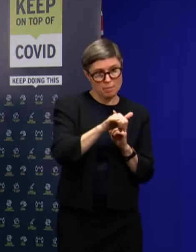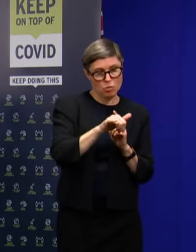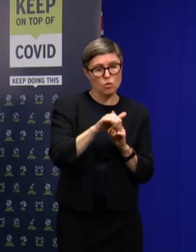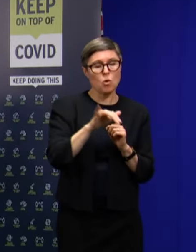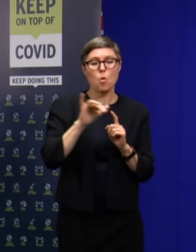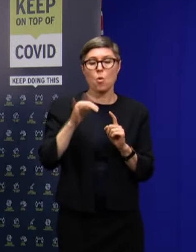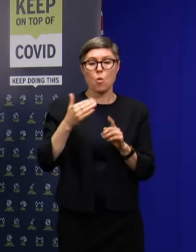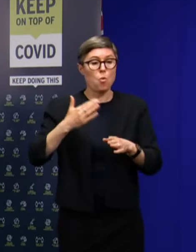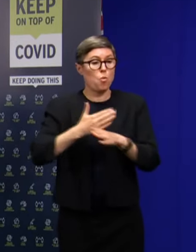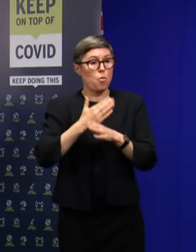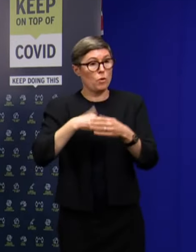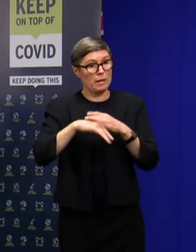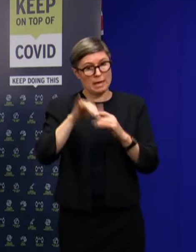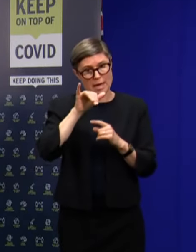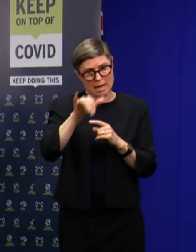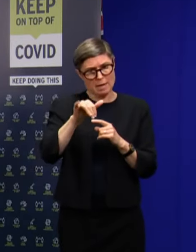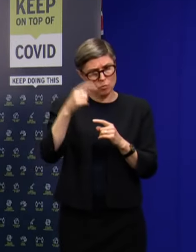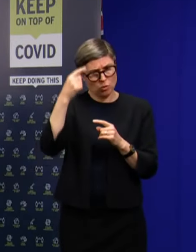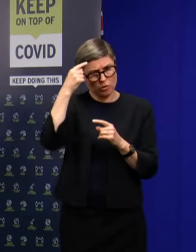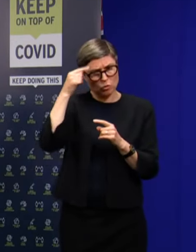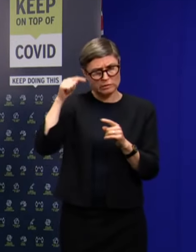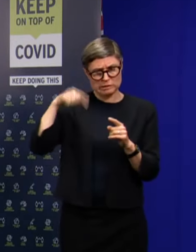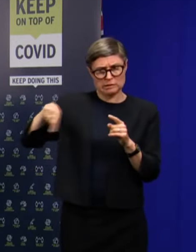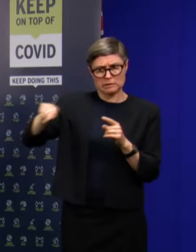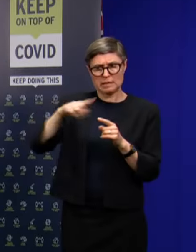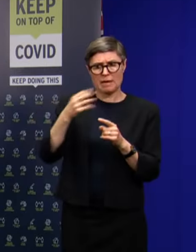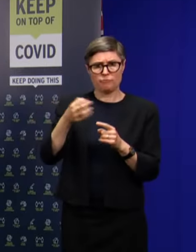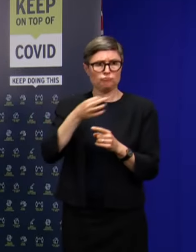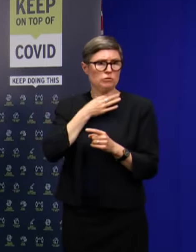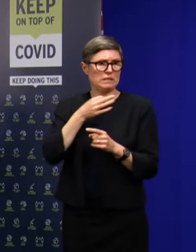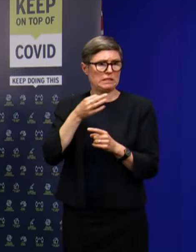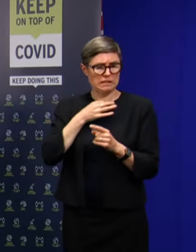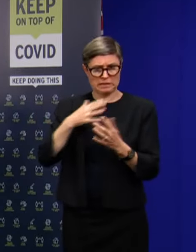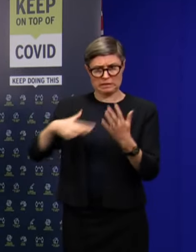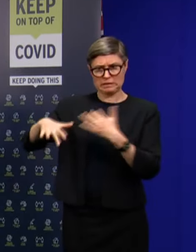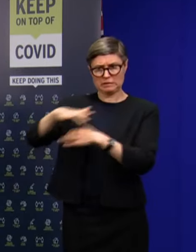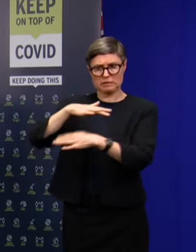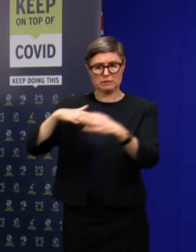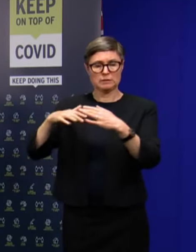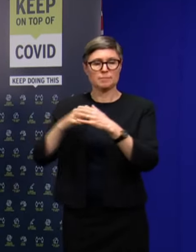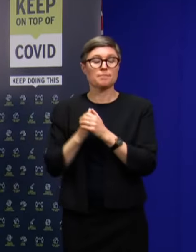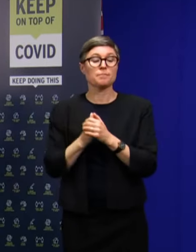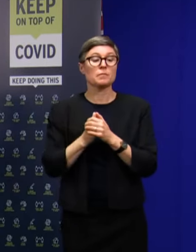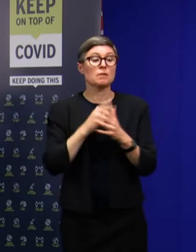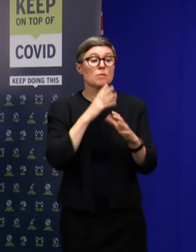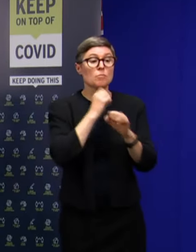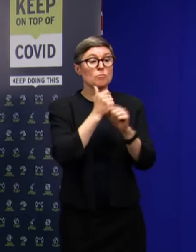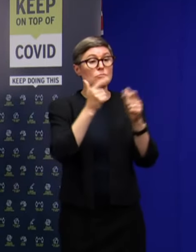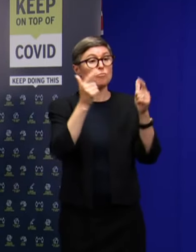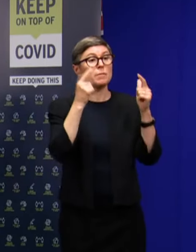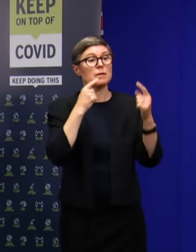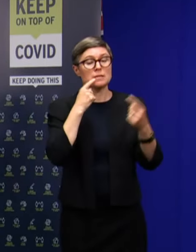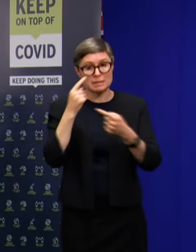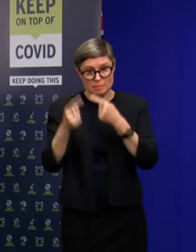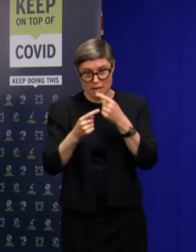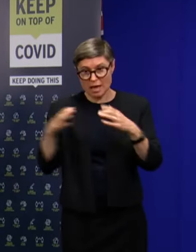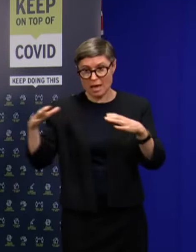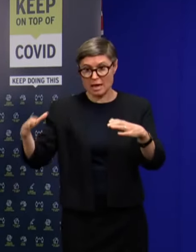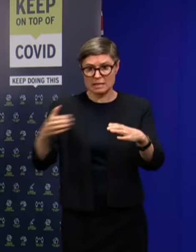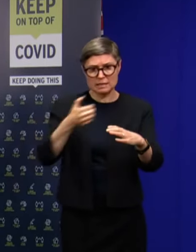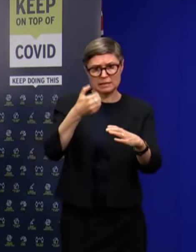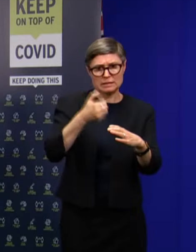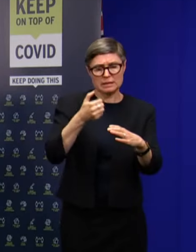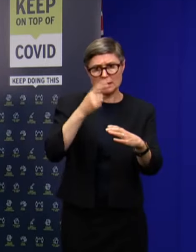who we deemed primary close contacts. The Premier mentioned that there were 16 people who have been identified as